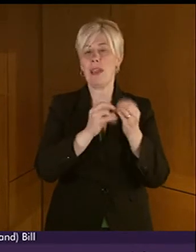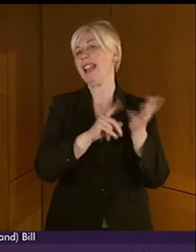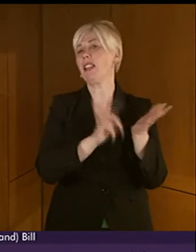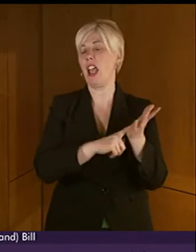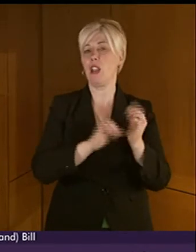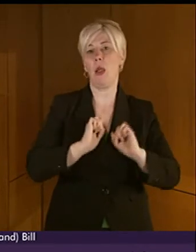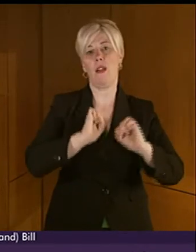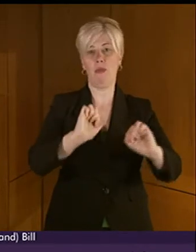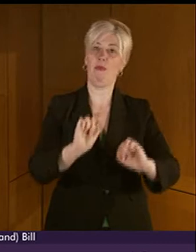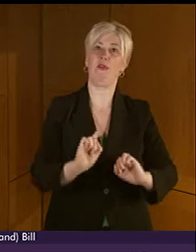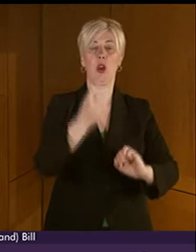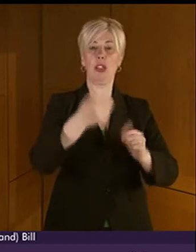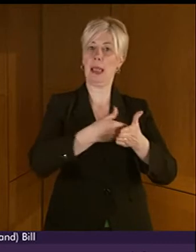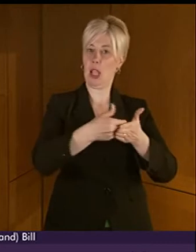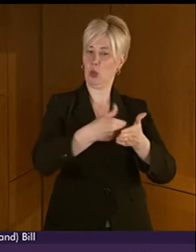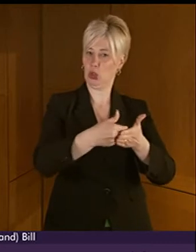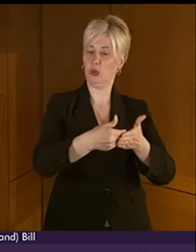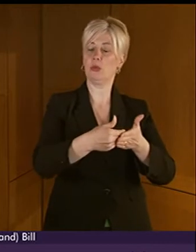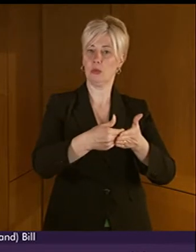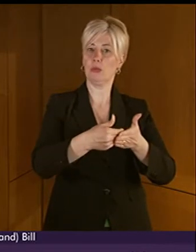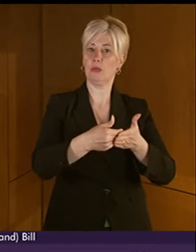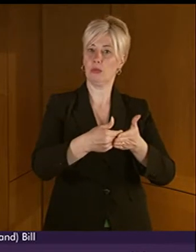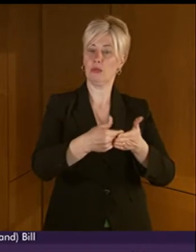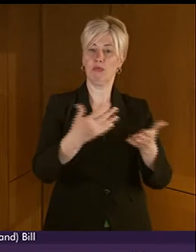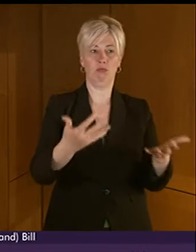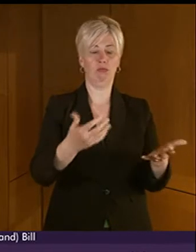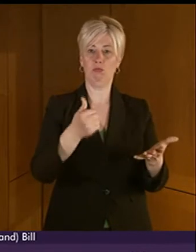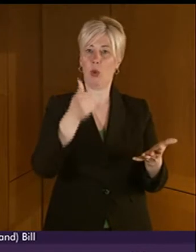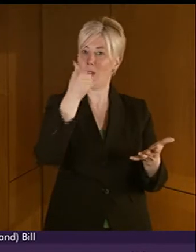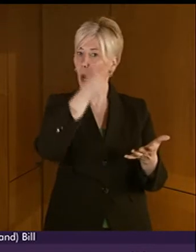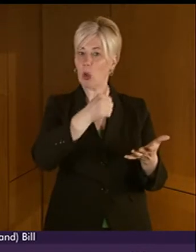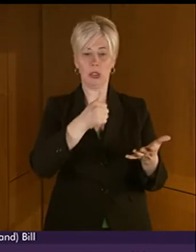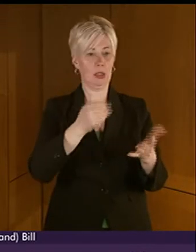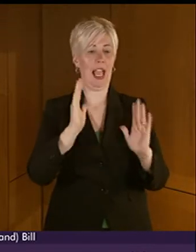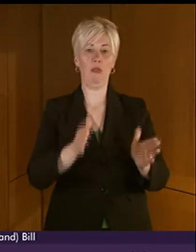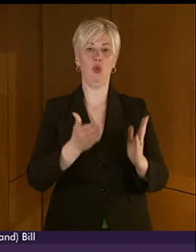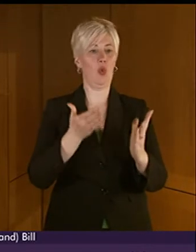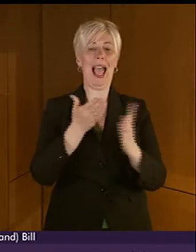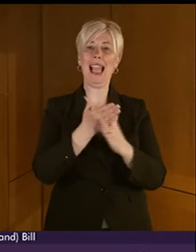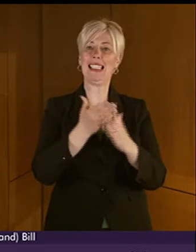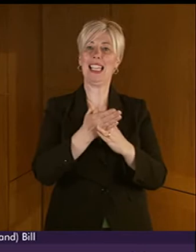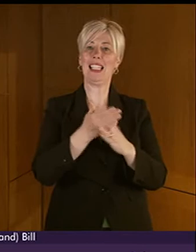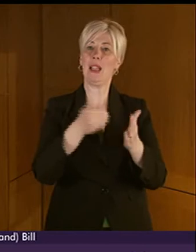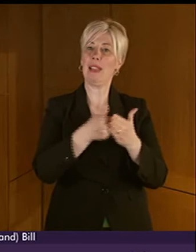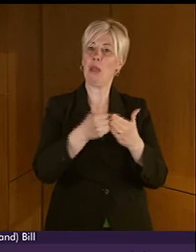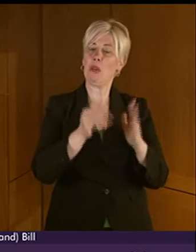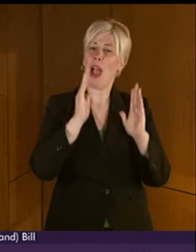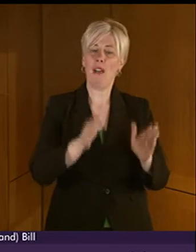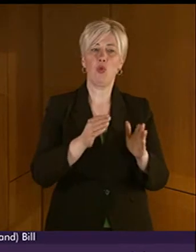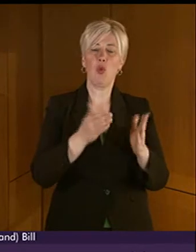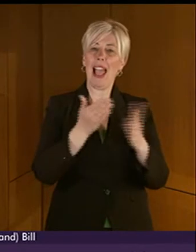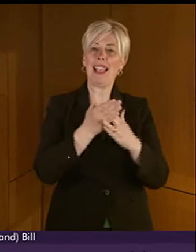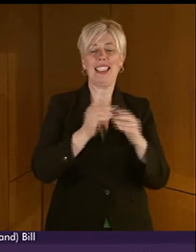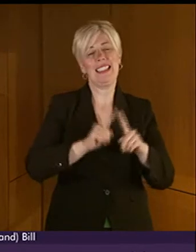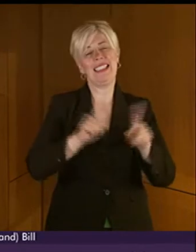as their first language. And they, of course, all access that language in a distinctive way. Now,